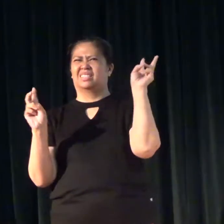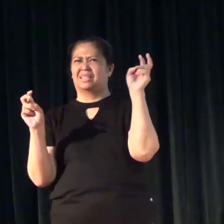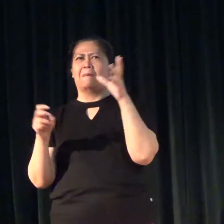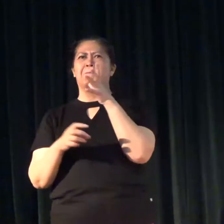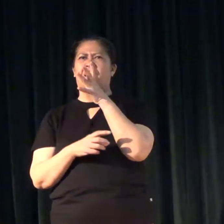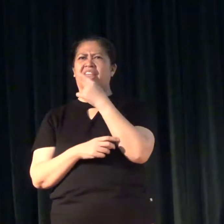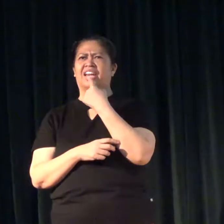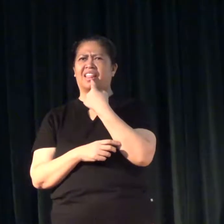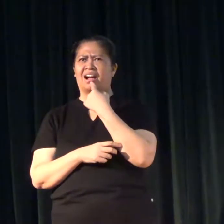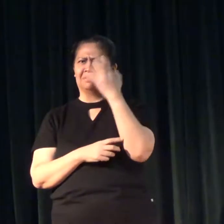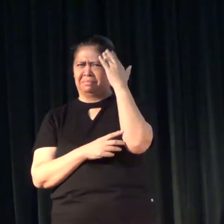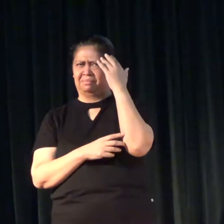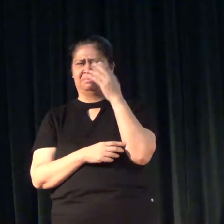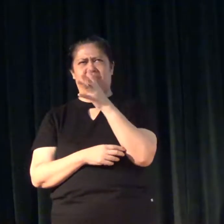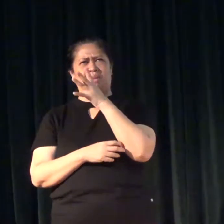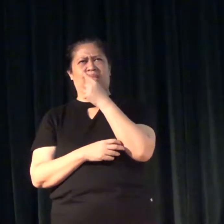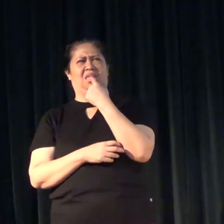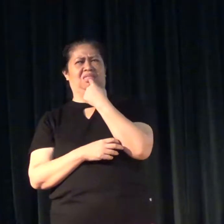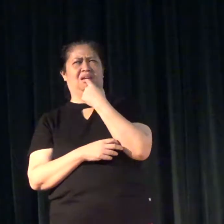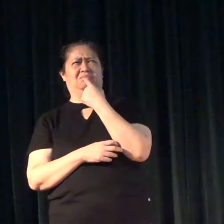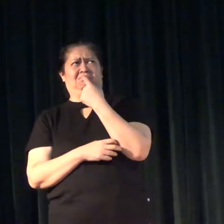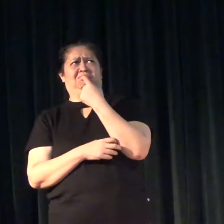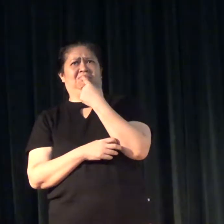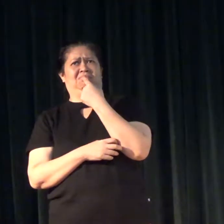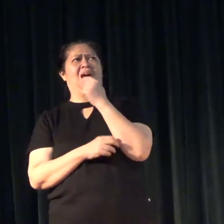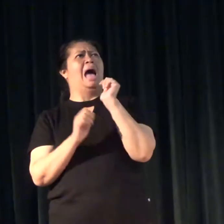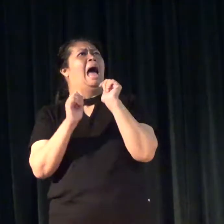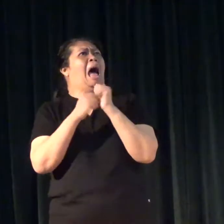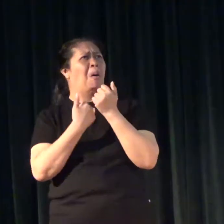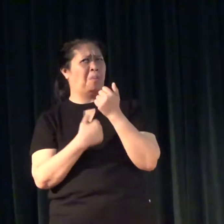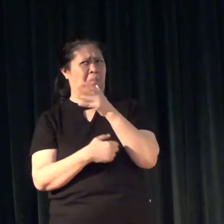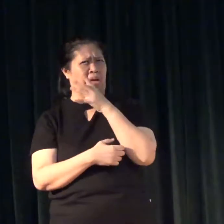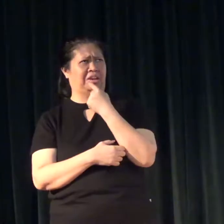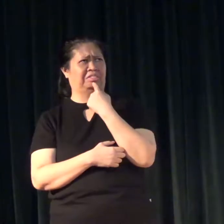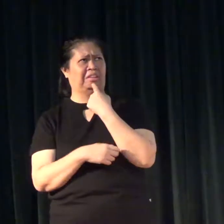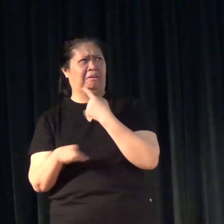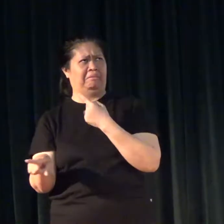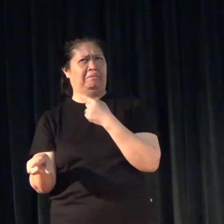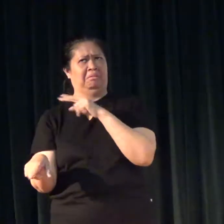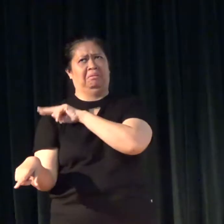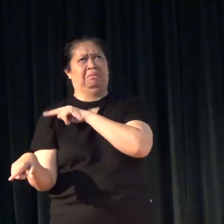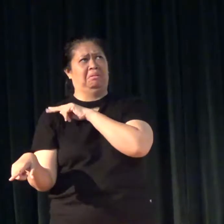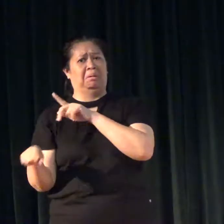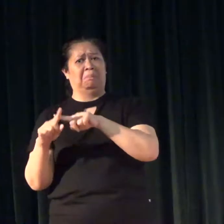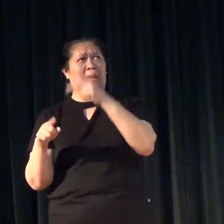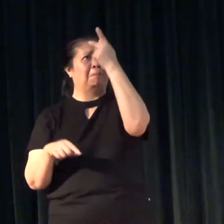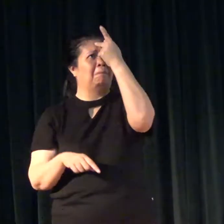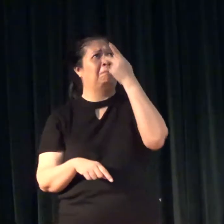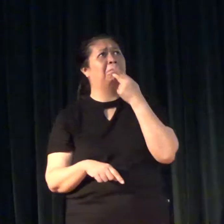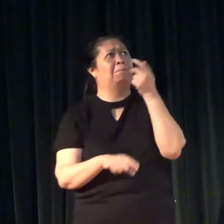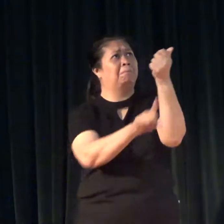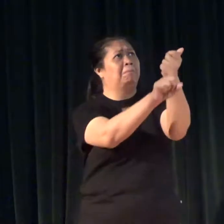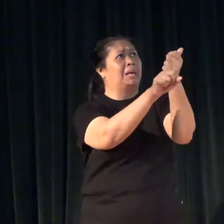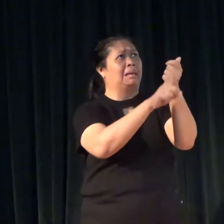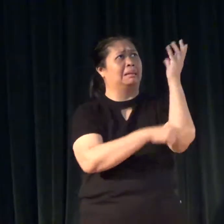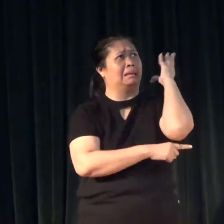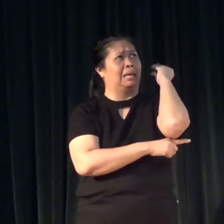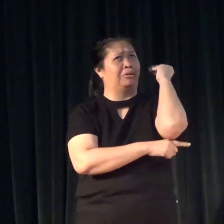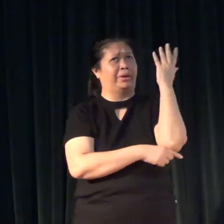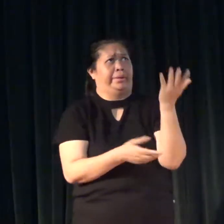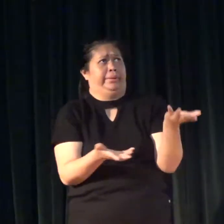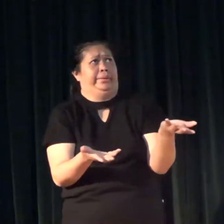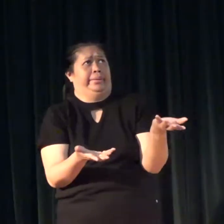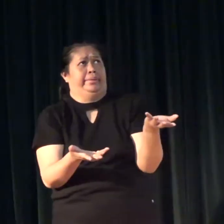now. And people are saying, how can that be mother tongue? When the parents, our hearing